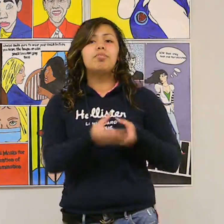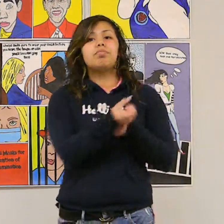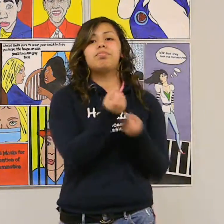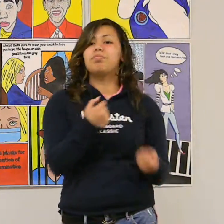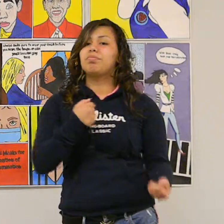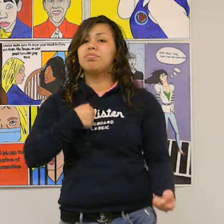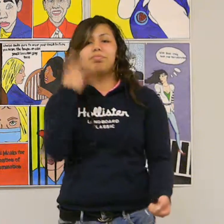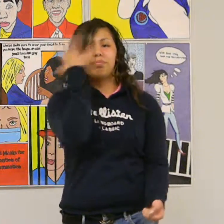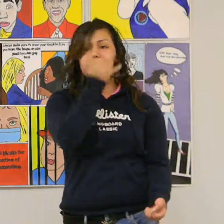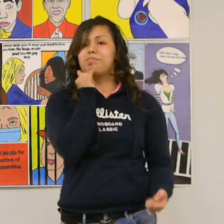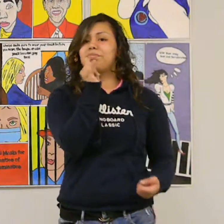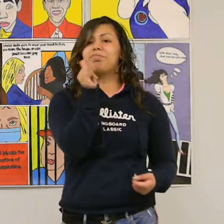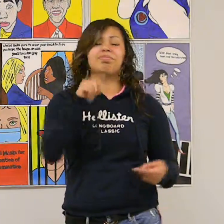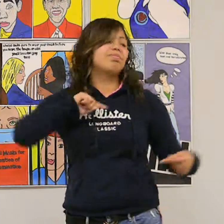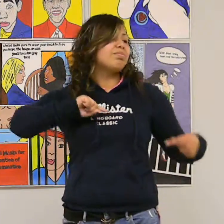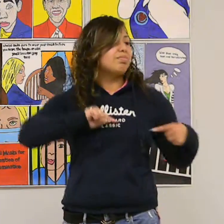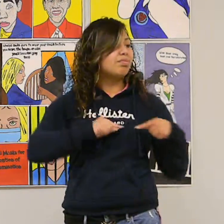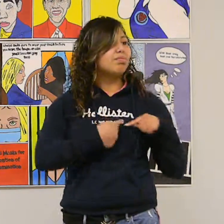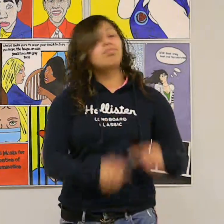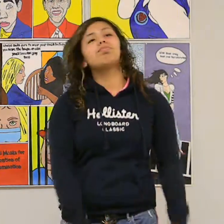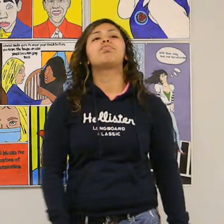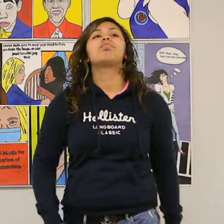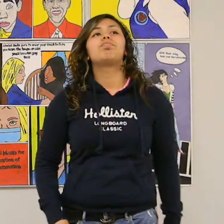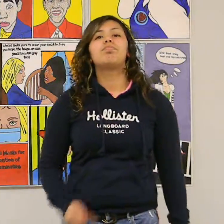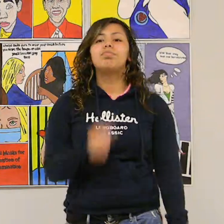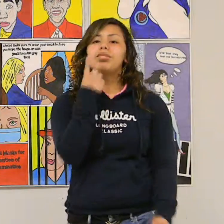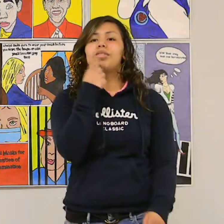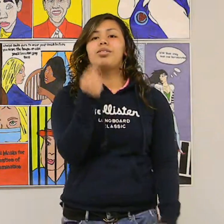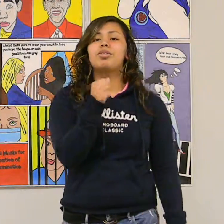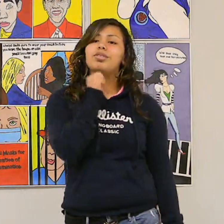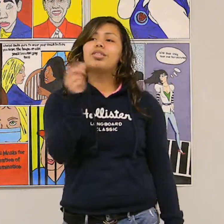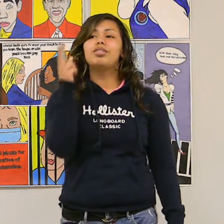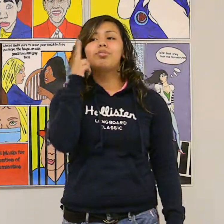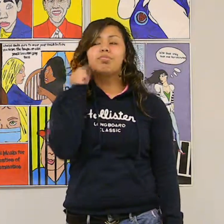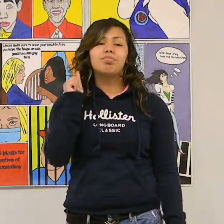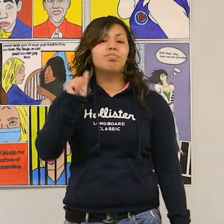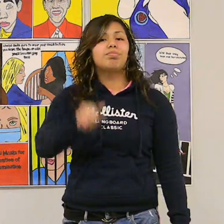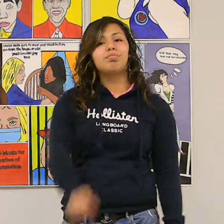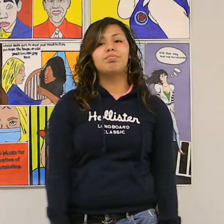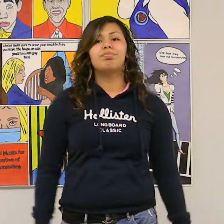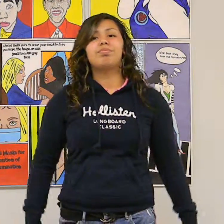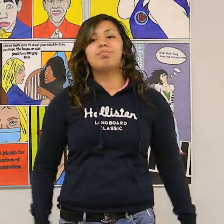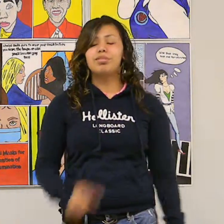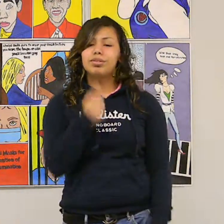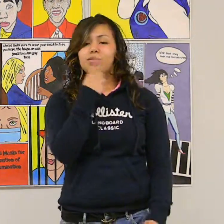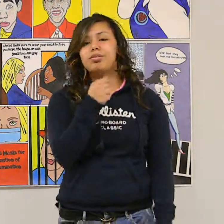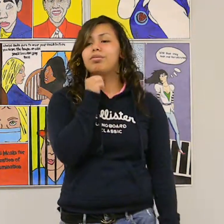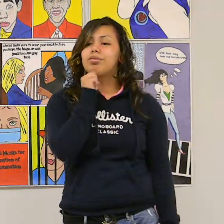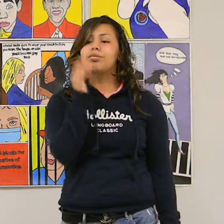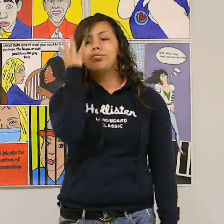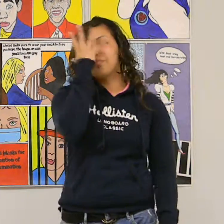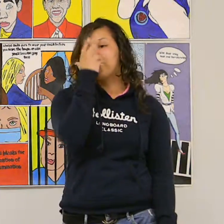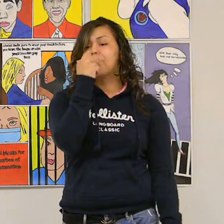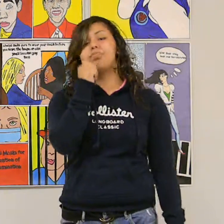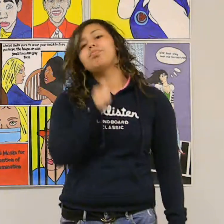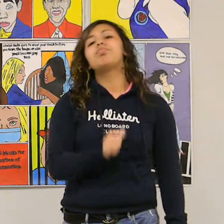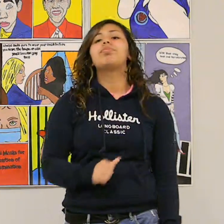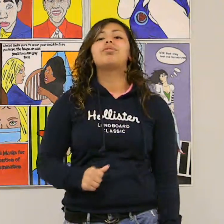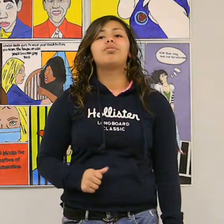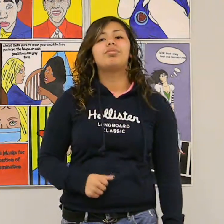Trust me That's the source of beauty Who says you're not pretty Who says you're not beautiful